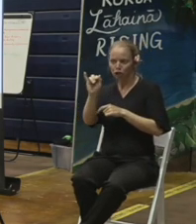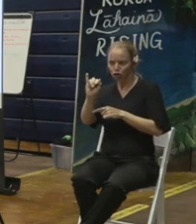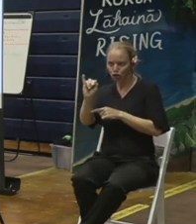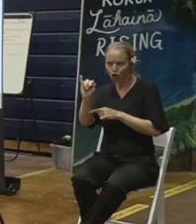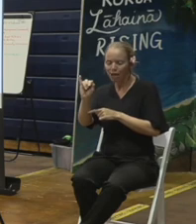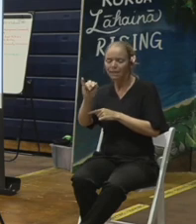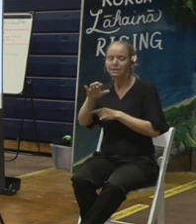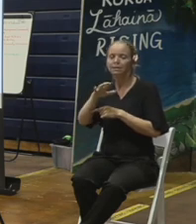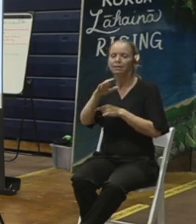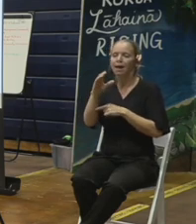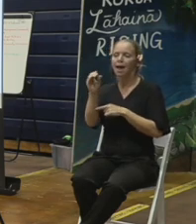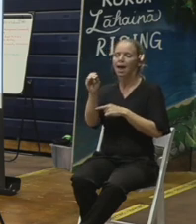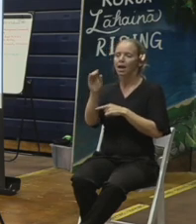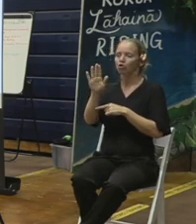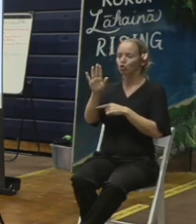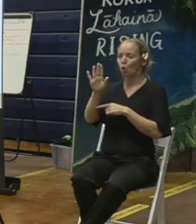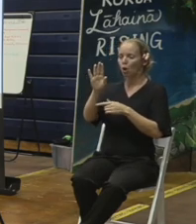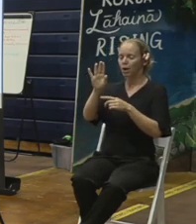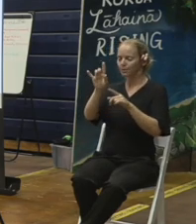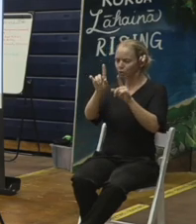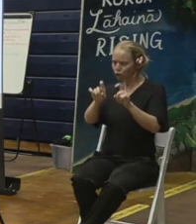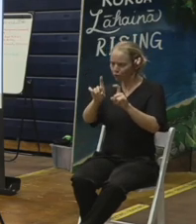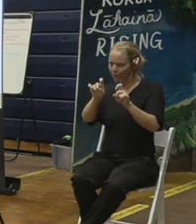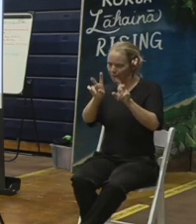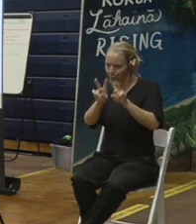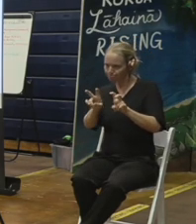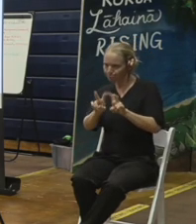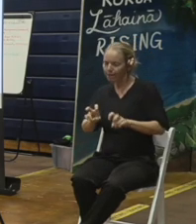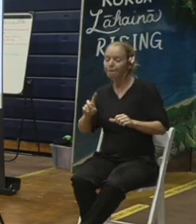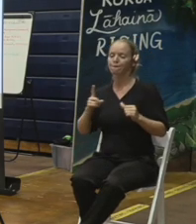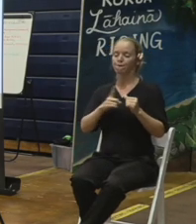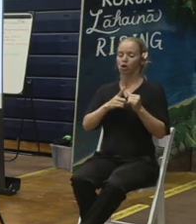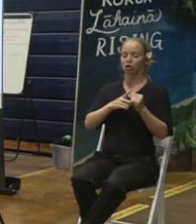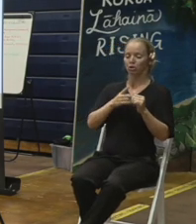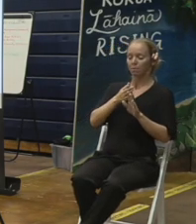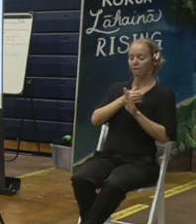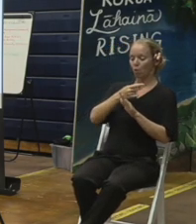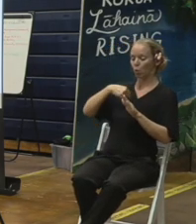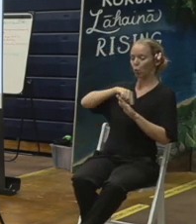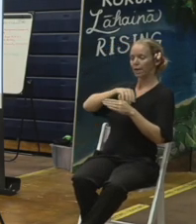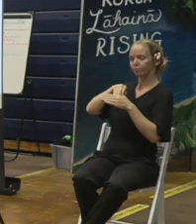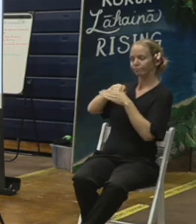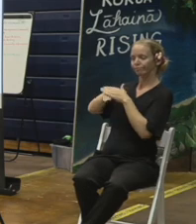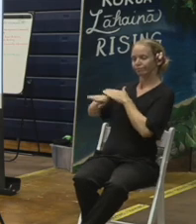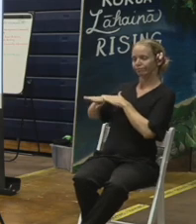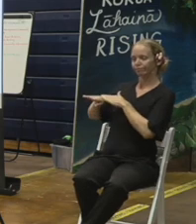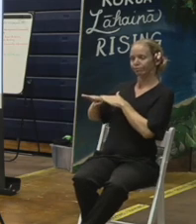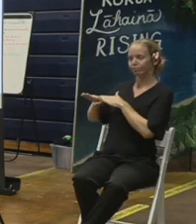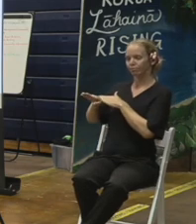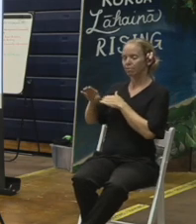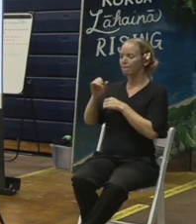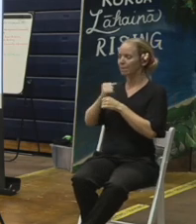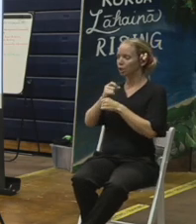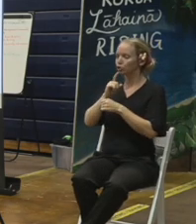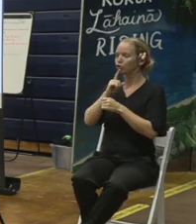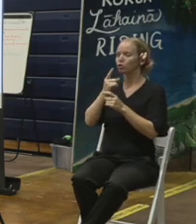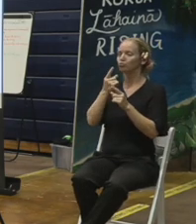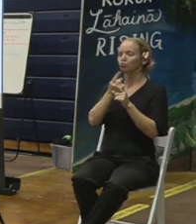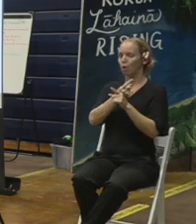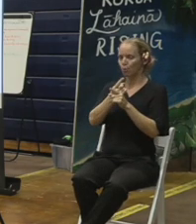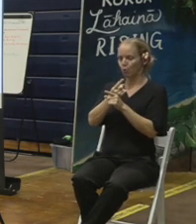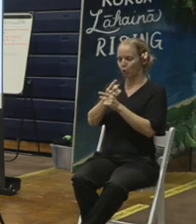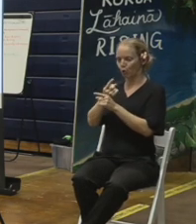through a process to ensure that they're accounted for, so insurance claims can be properly done. All those steps will be taken